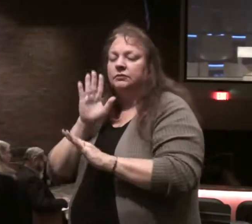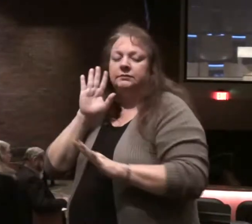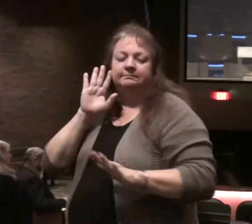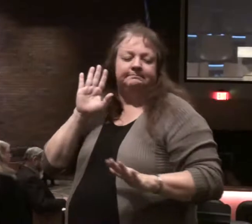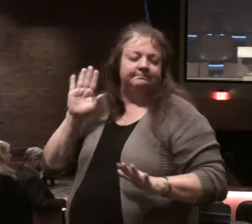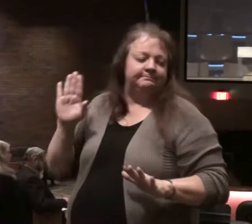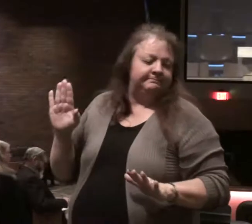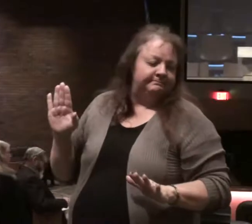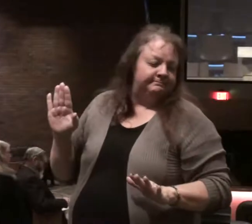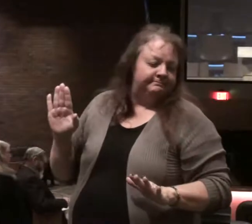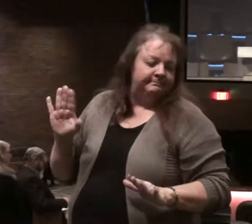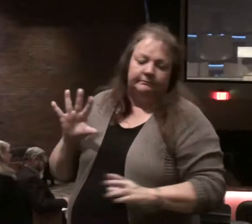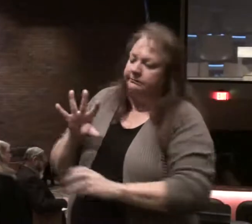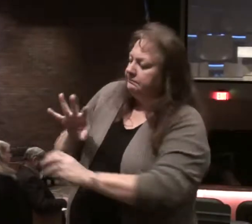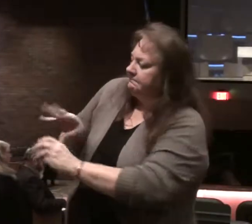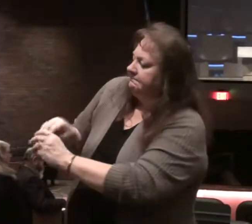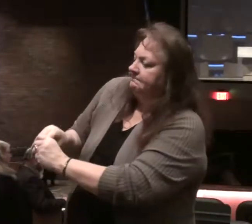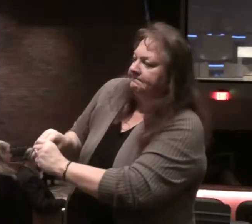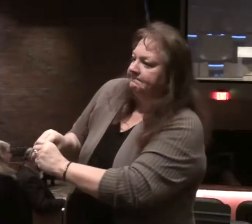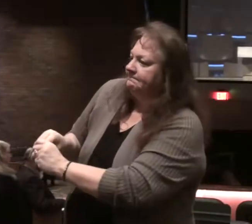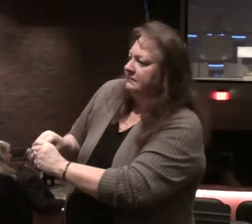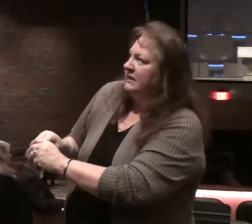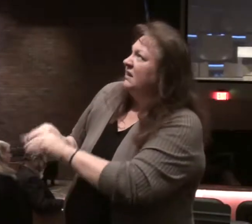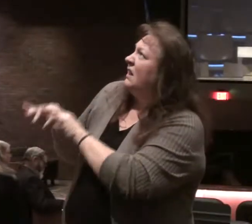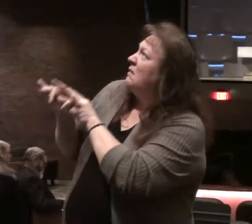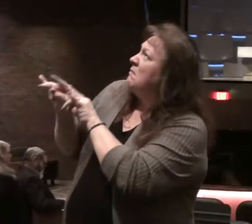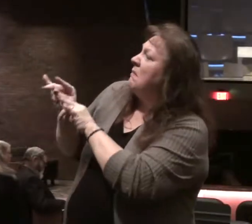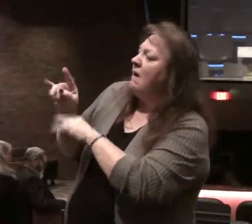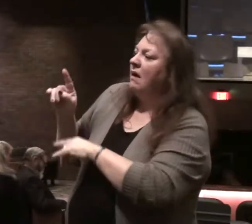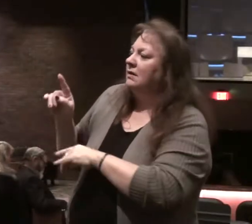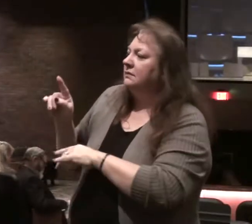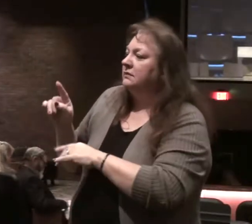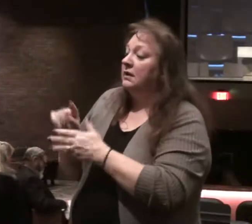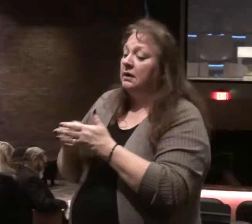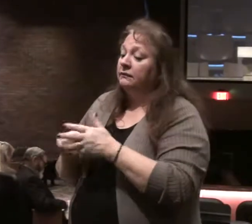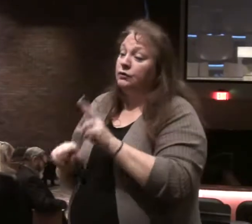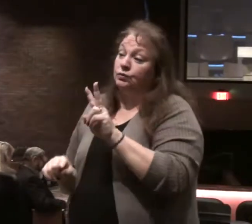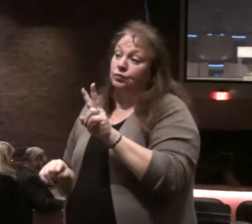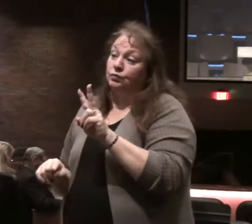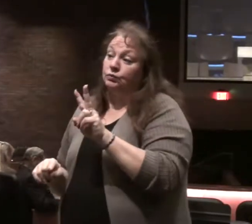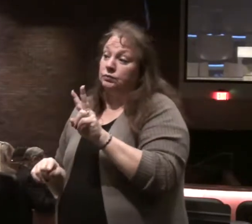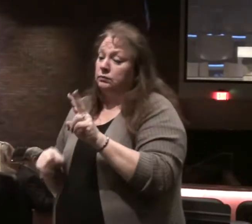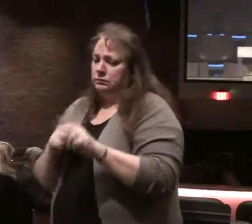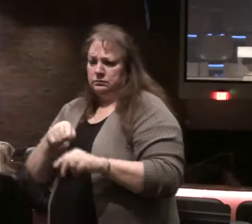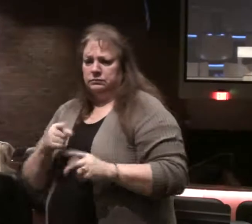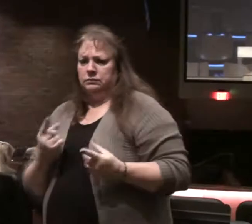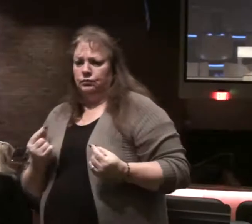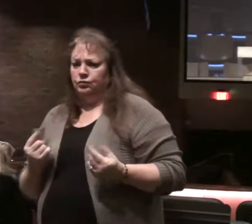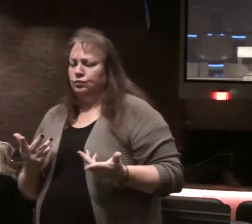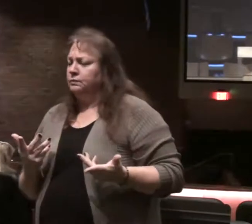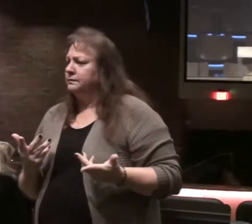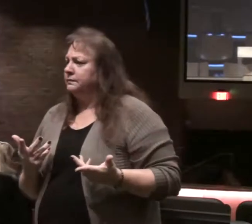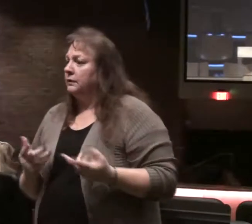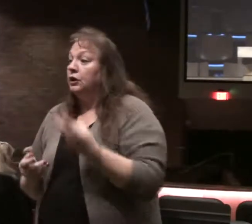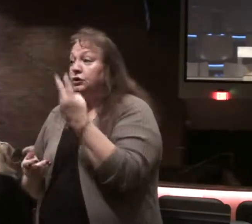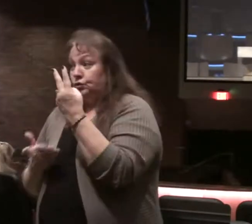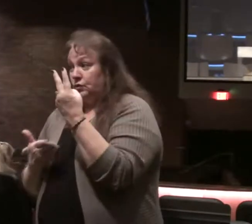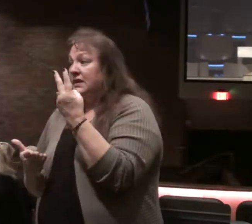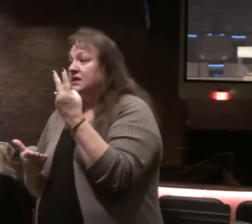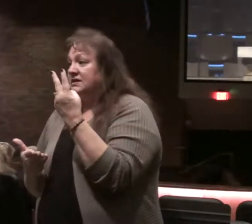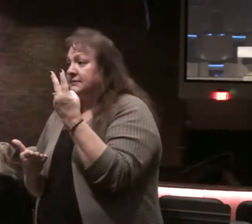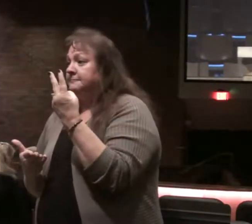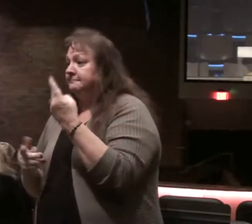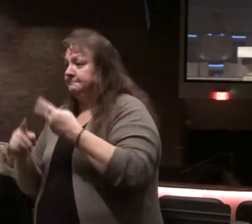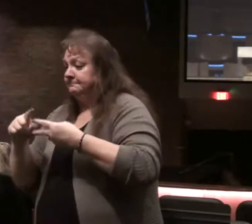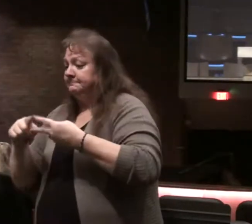to the world, not join with those who scoff and mock God. Verse 2, though, is the other side. What he does do, and two things in verse